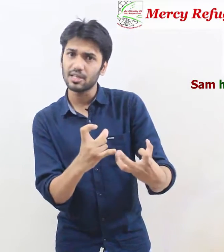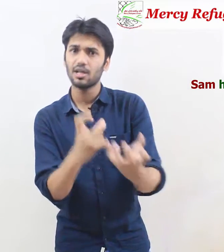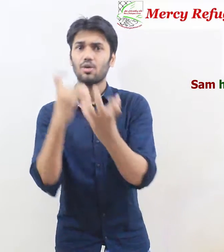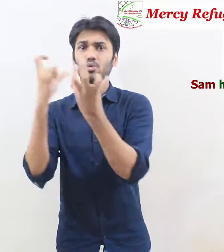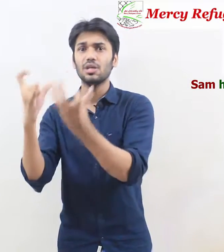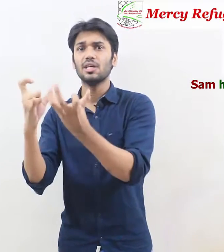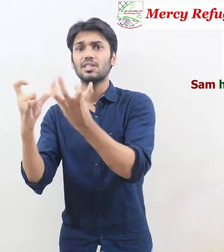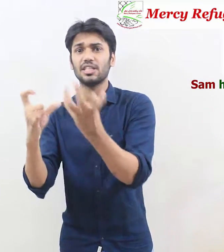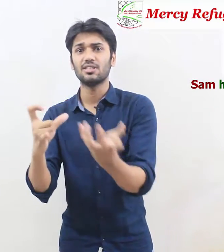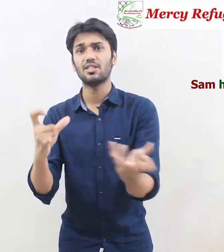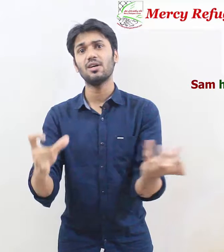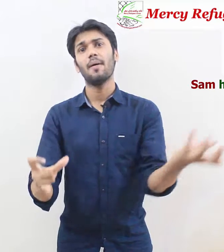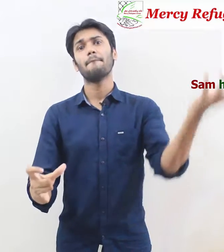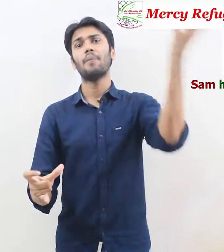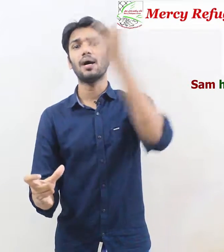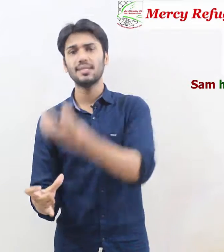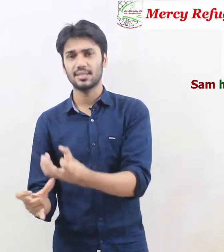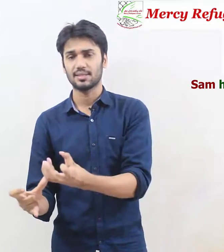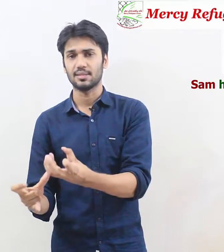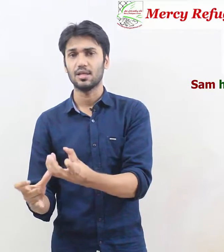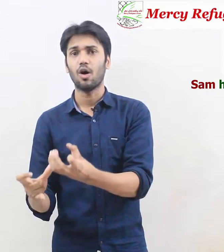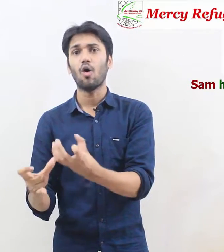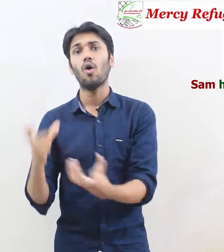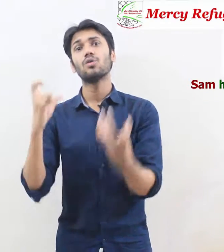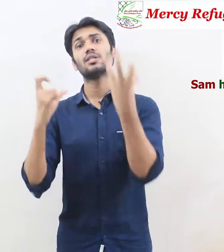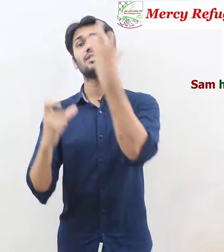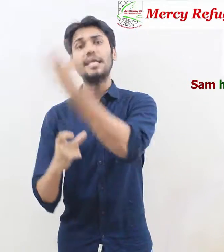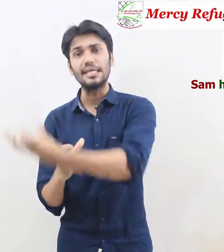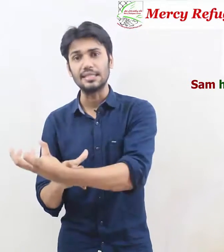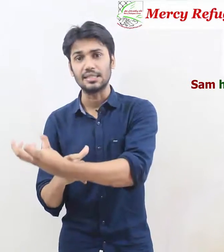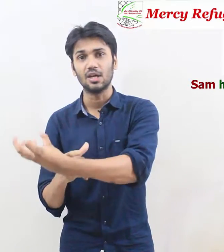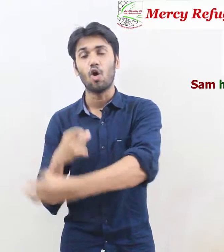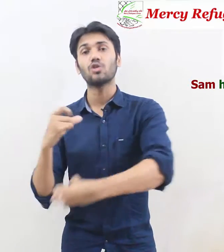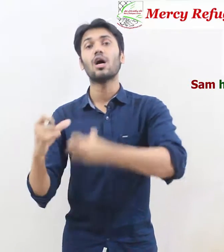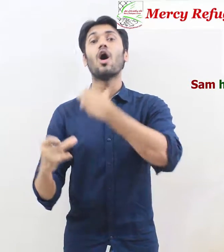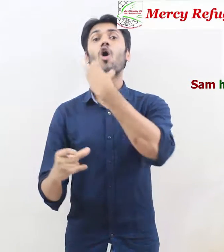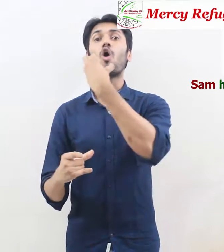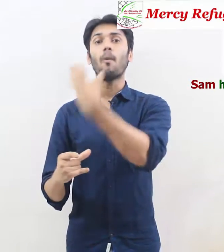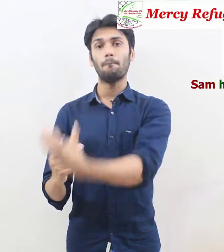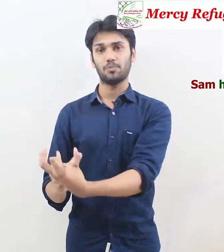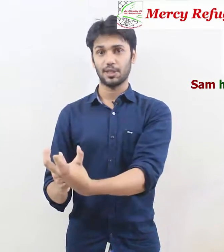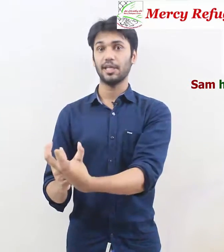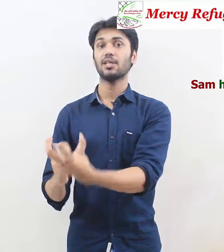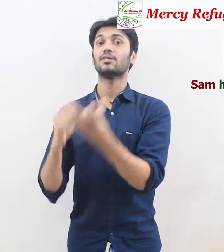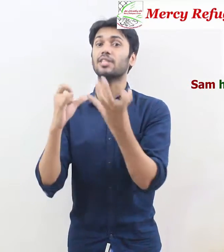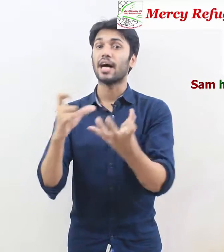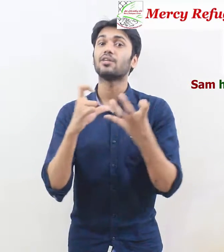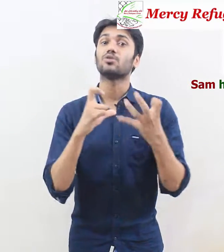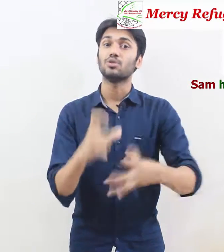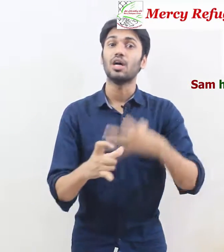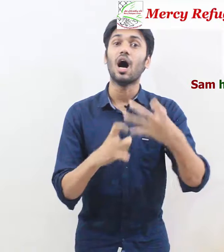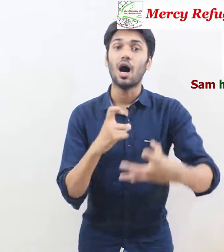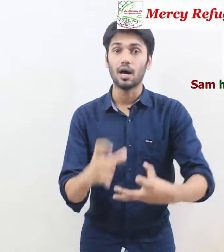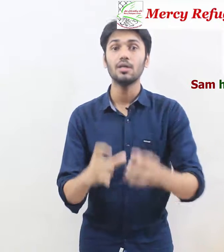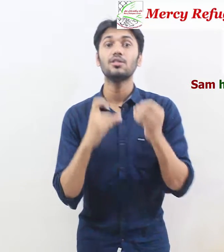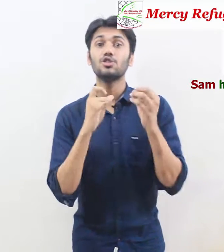we change the person or the thing or the object that we are